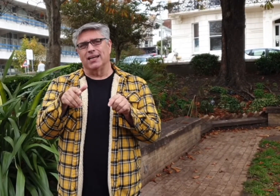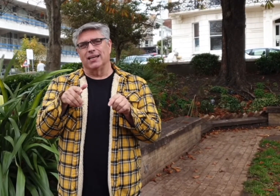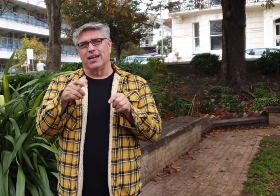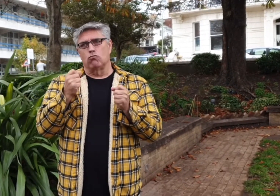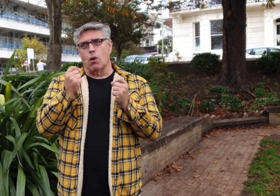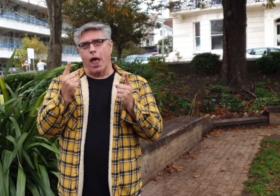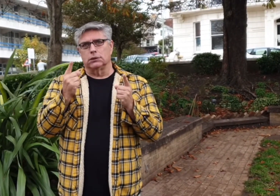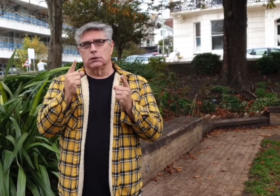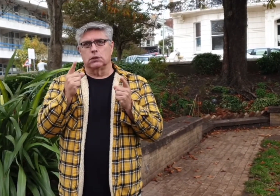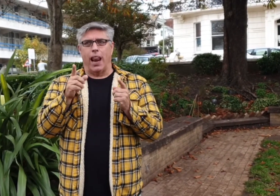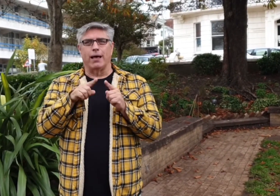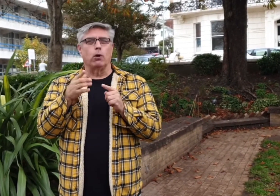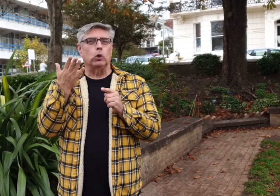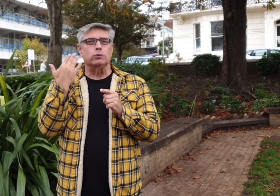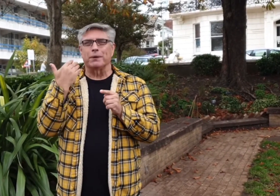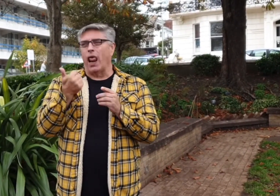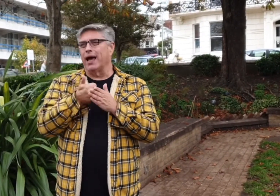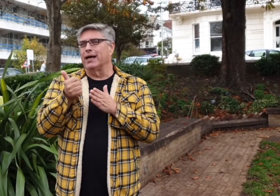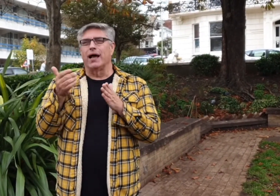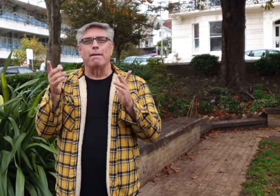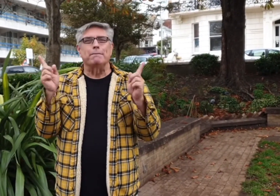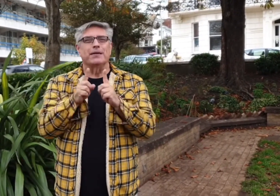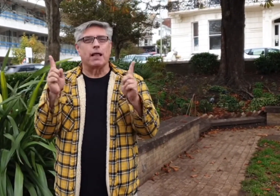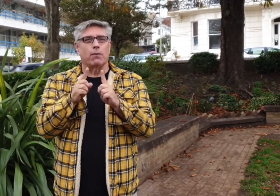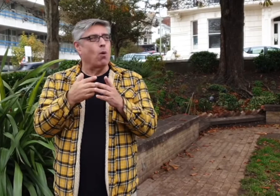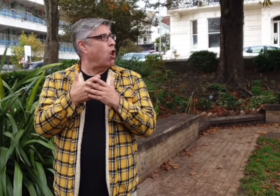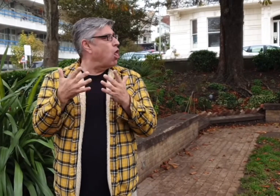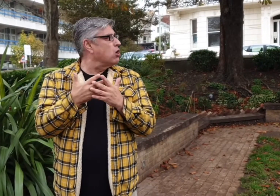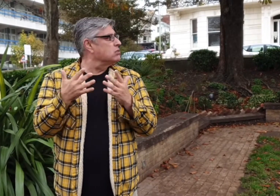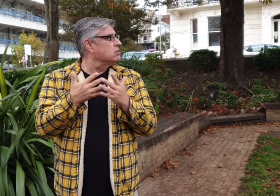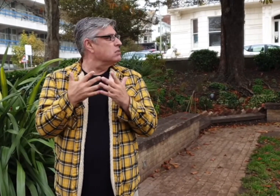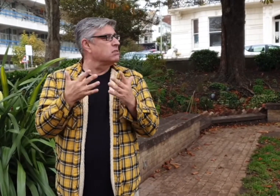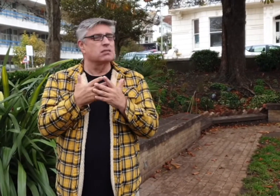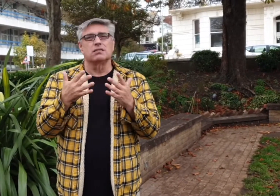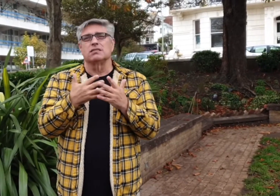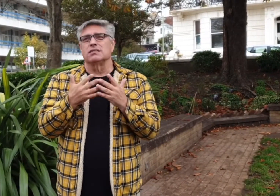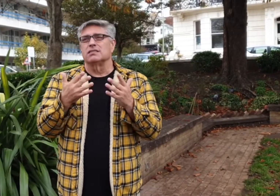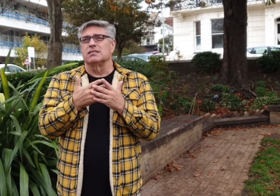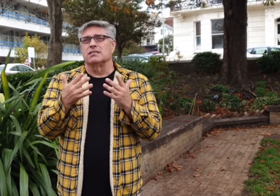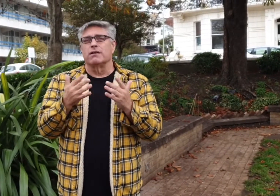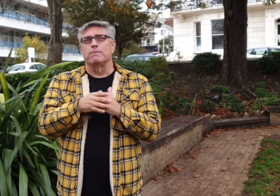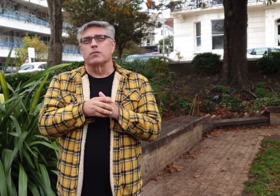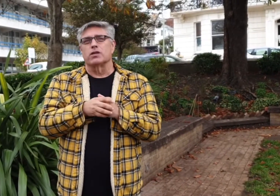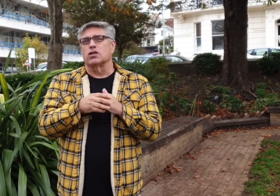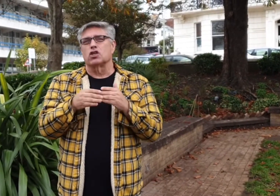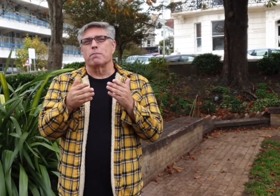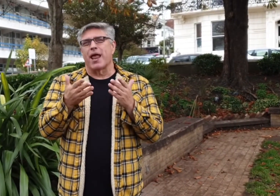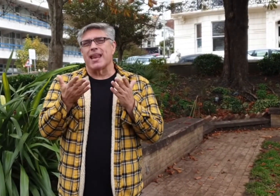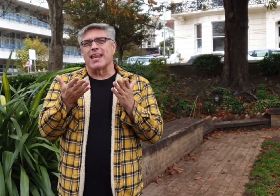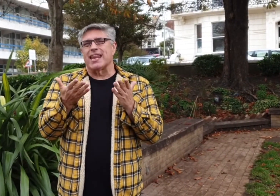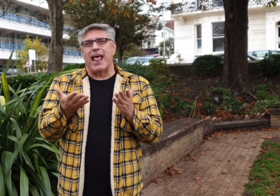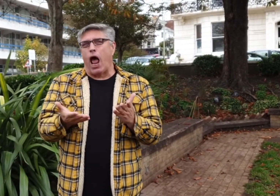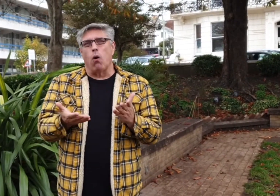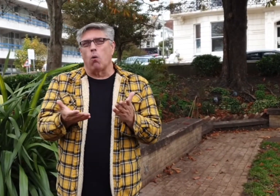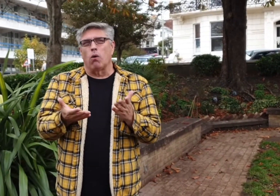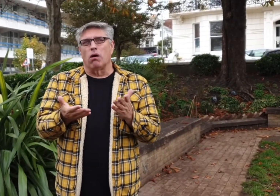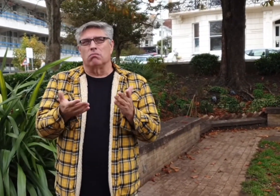in Brighton, that in the past they used to meet up a lot socially, but obviously